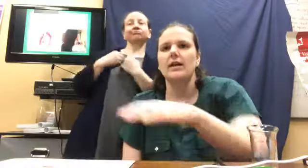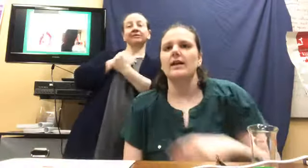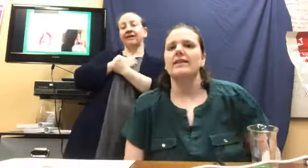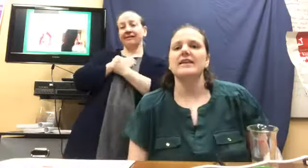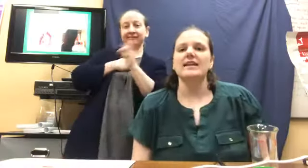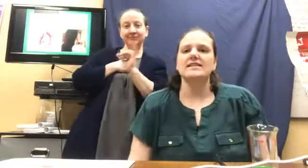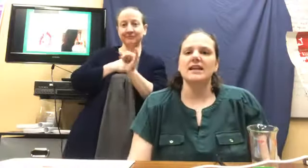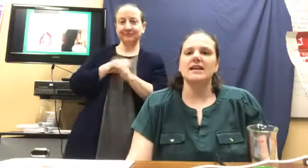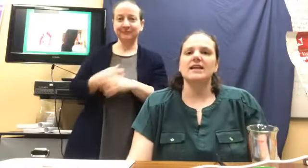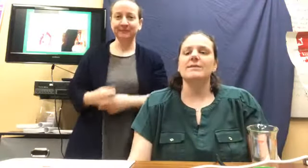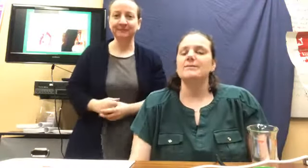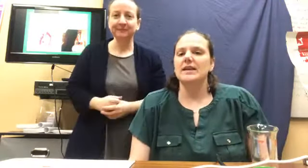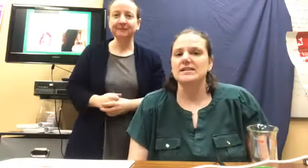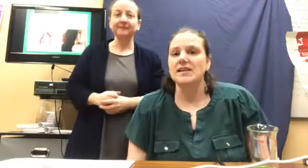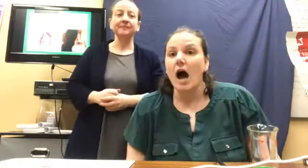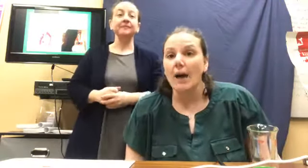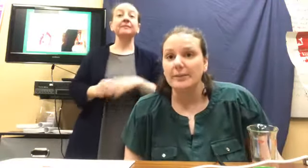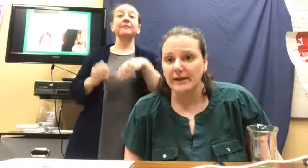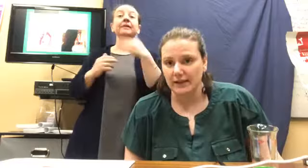The next thing is topically.